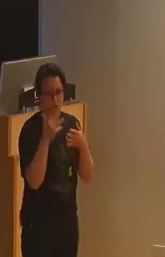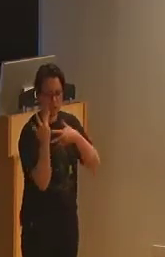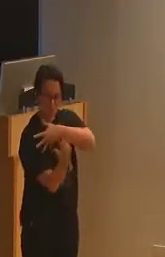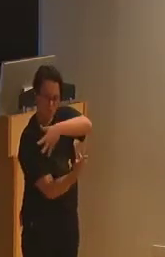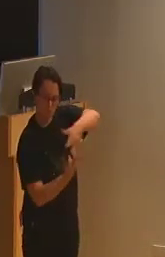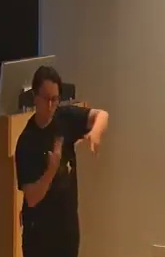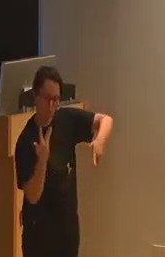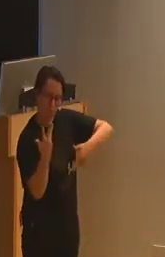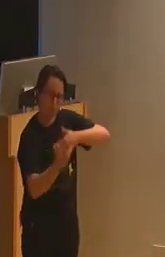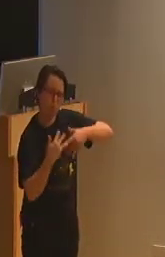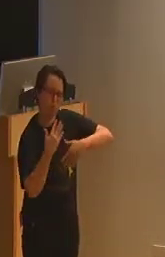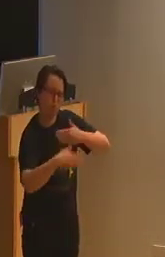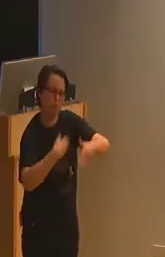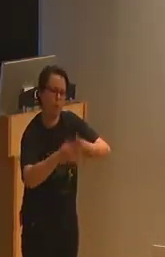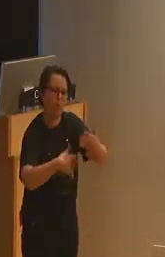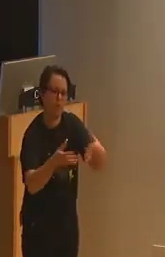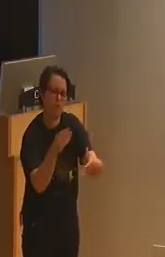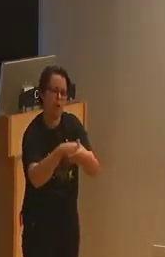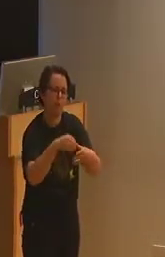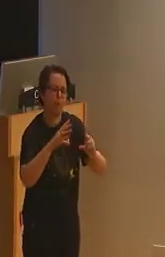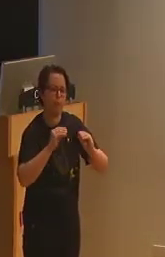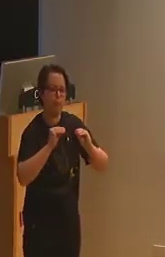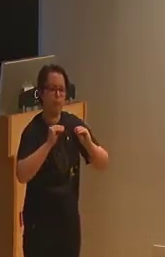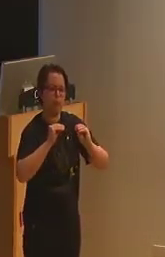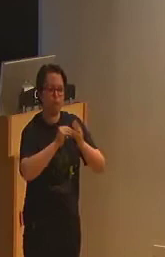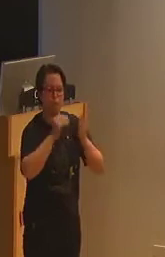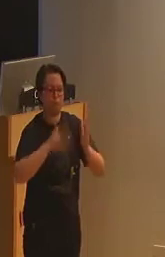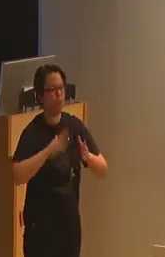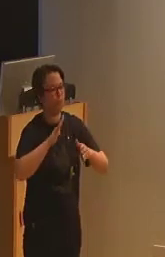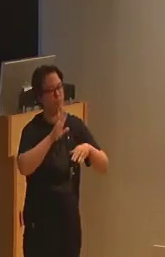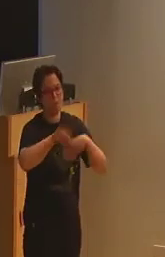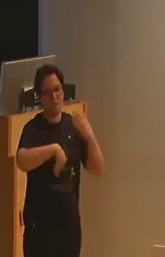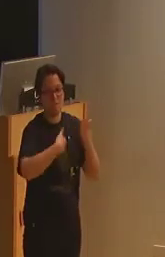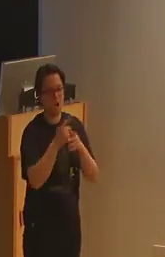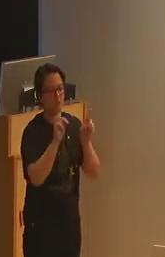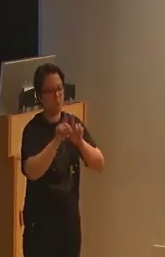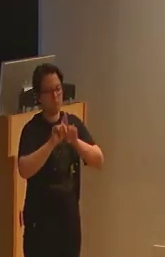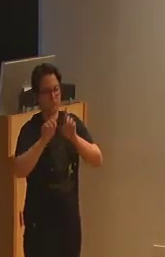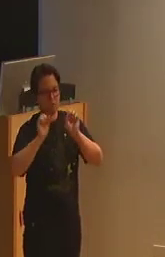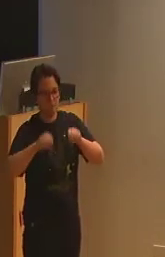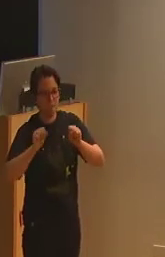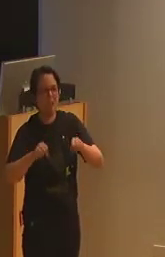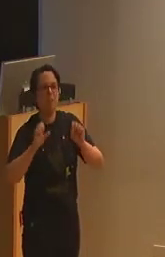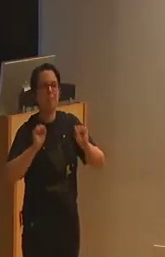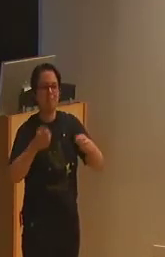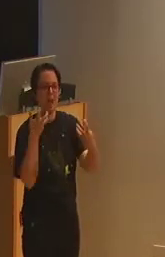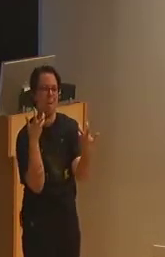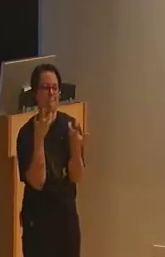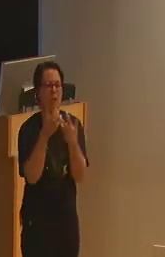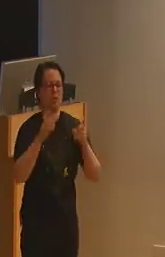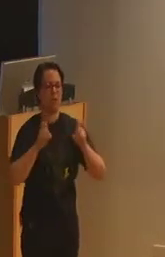including students of all abilities and may adapt to their educational desires as well as needs.